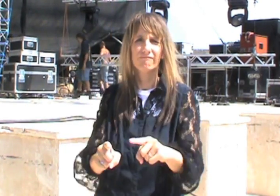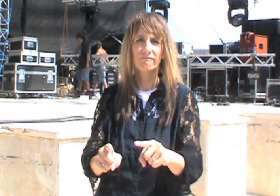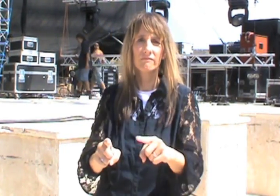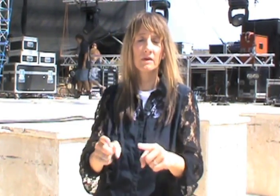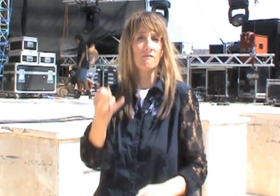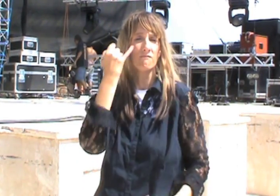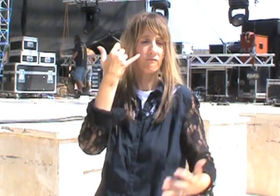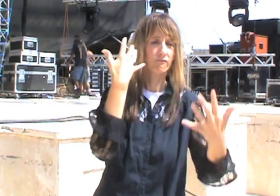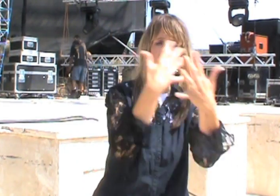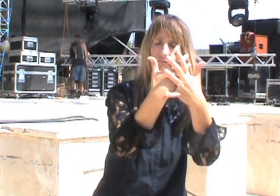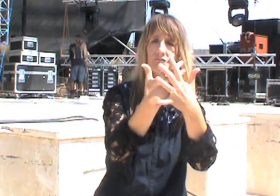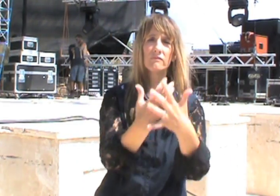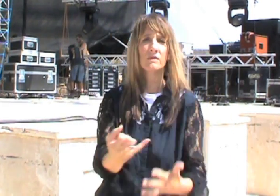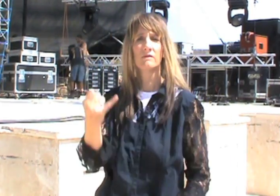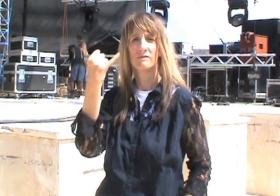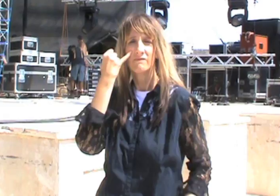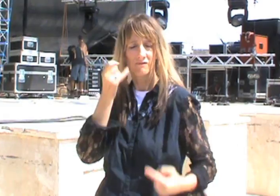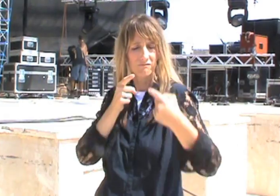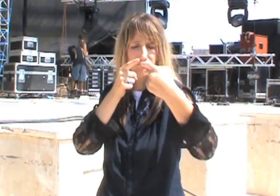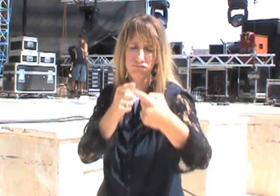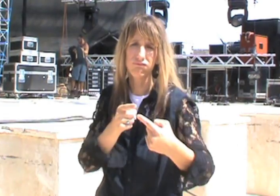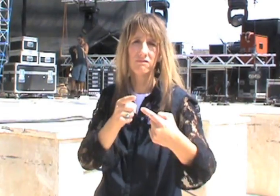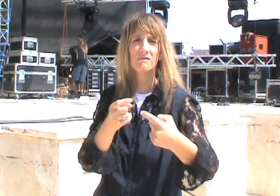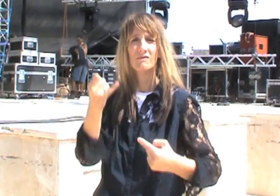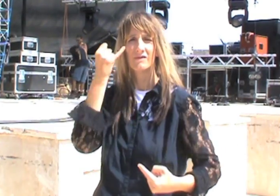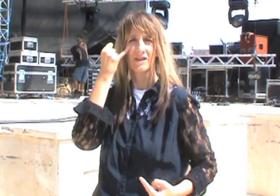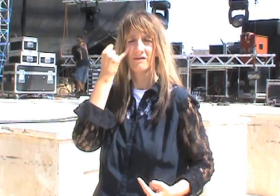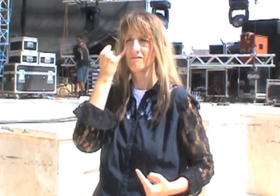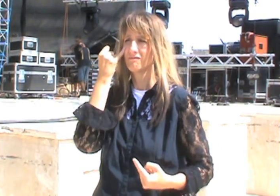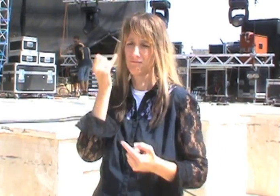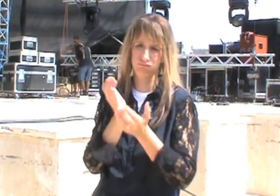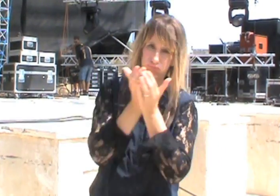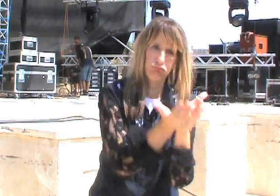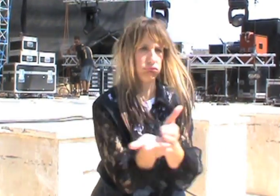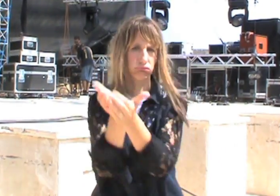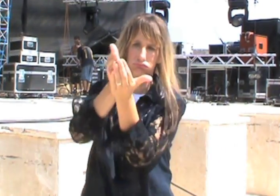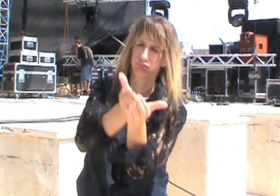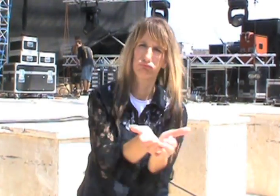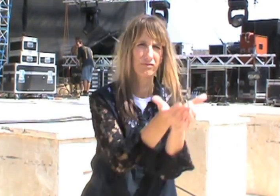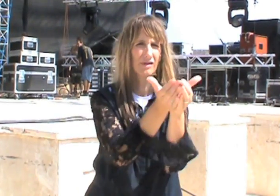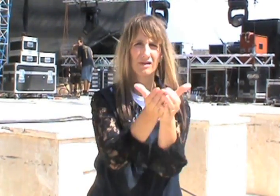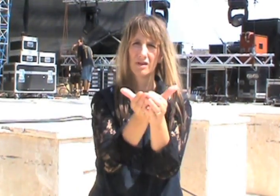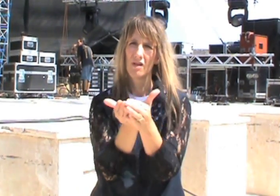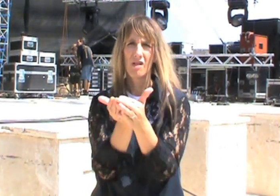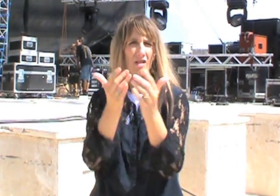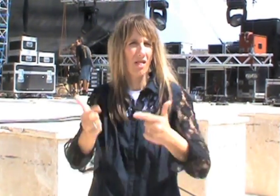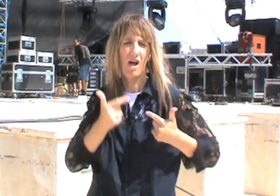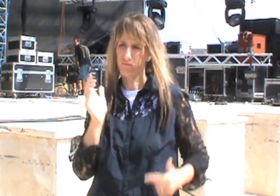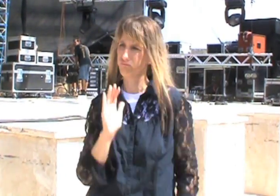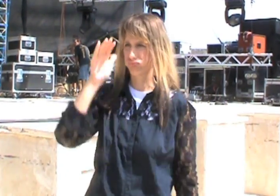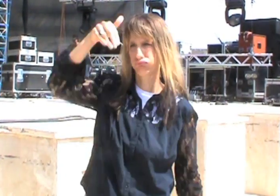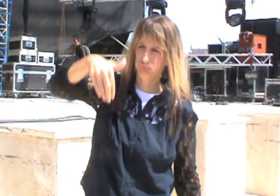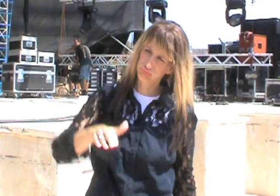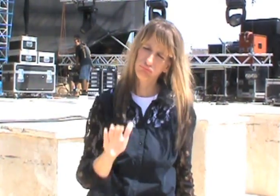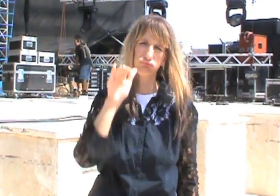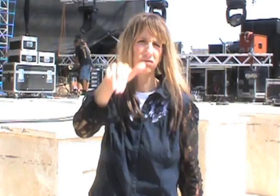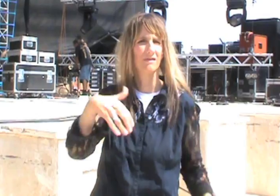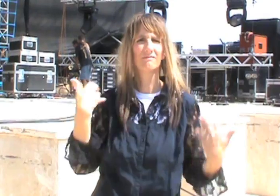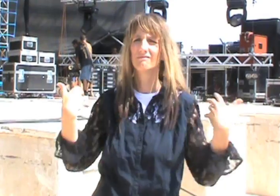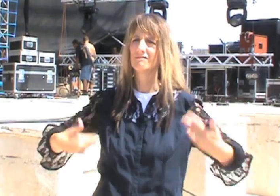It didn't matter what happened. If he was imprisoned, if he had any kind of struggle, if he was shipwrecked, if his life went up